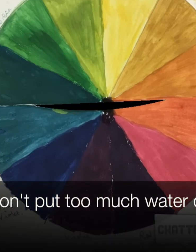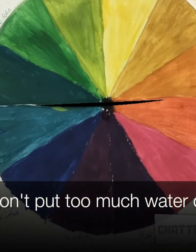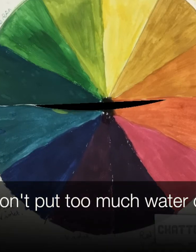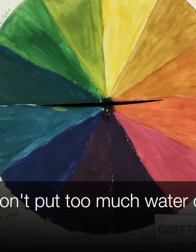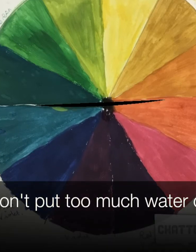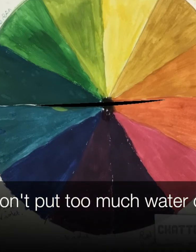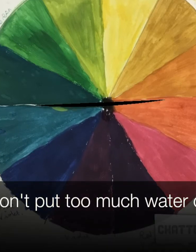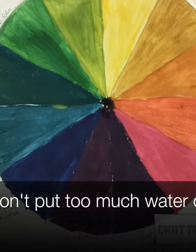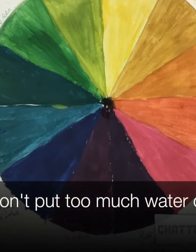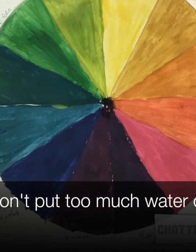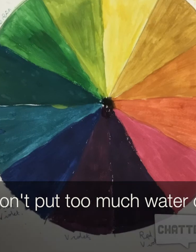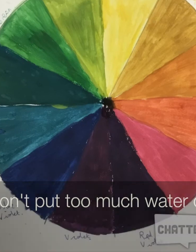much water on your brush.